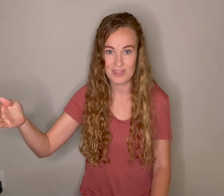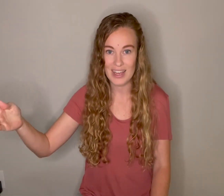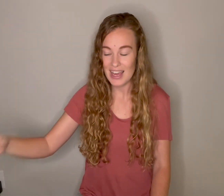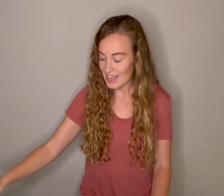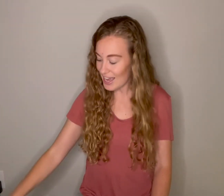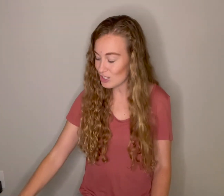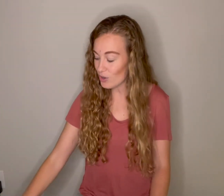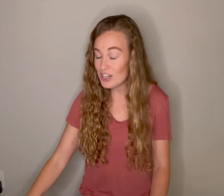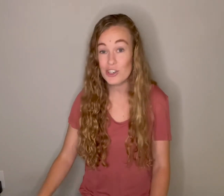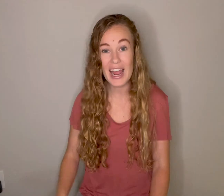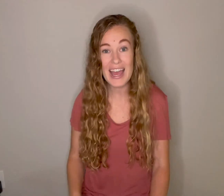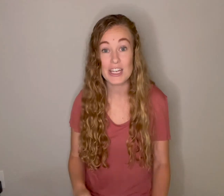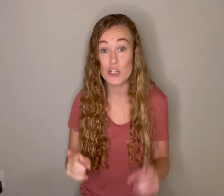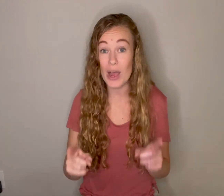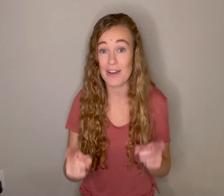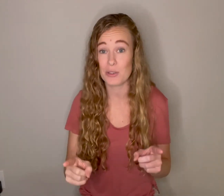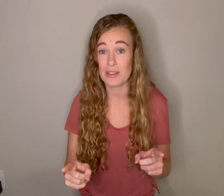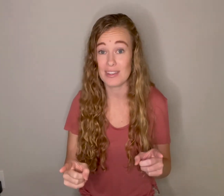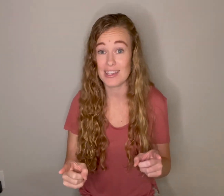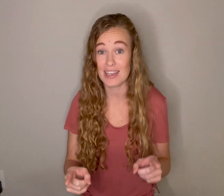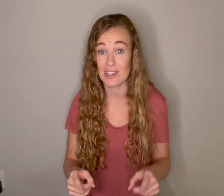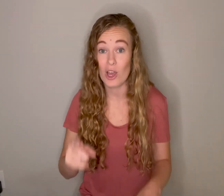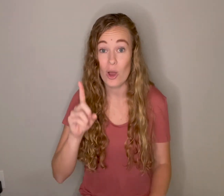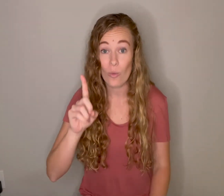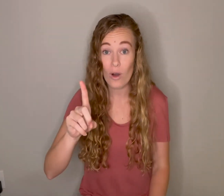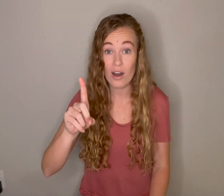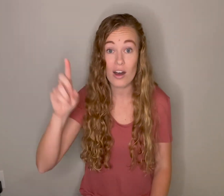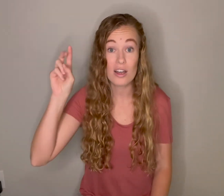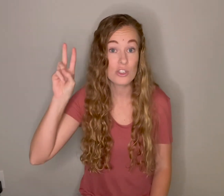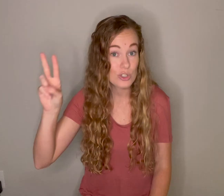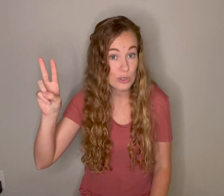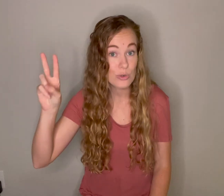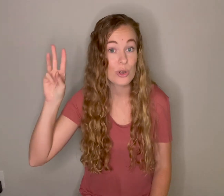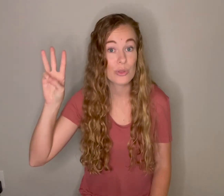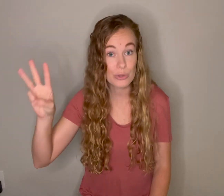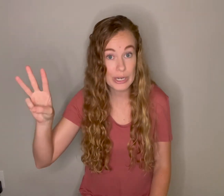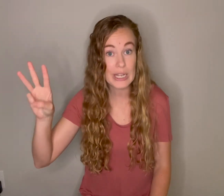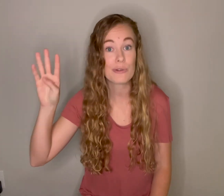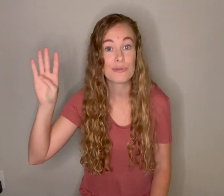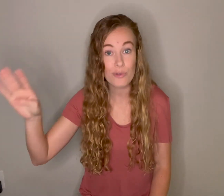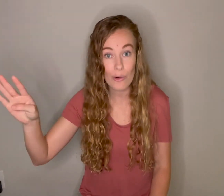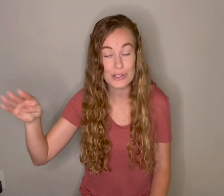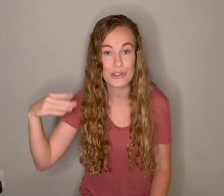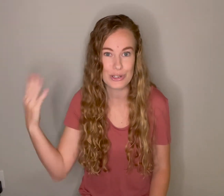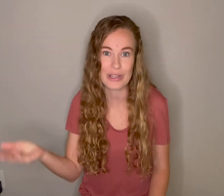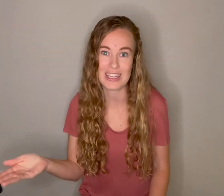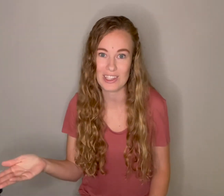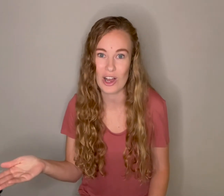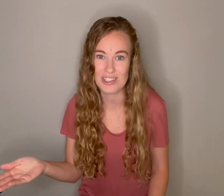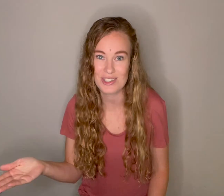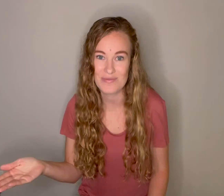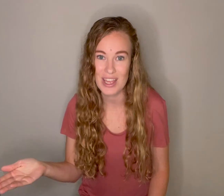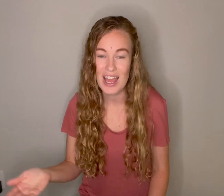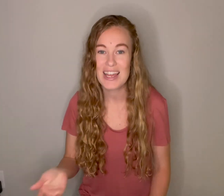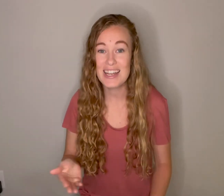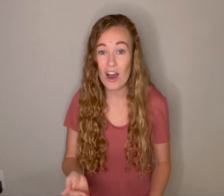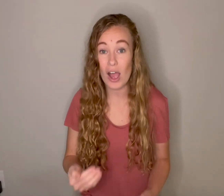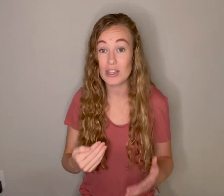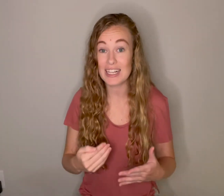Yeah, so in your head, you have to be thinking one, two, three, four, so you don't get lost. Now I would like to